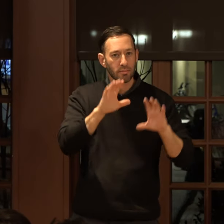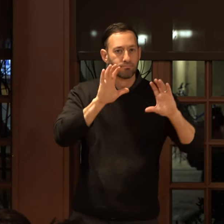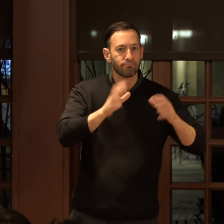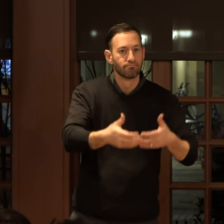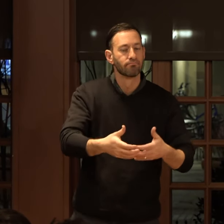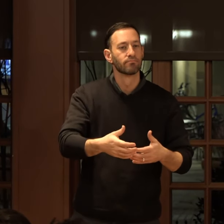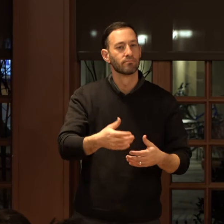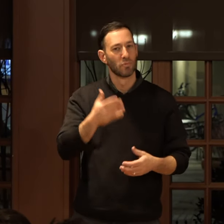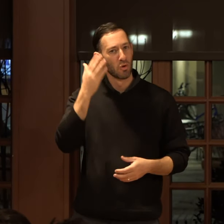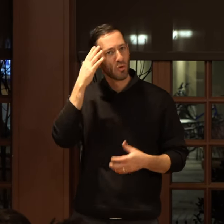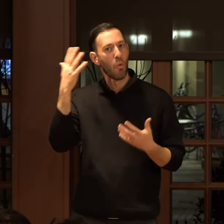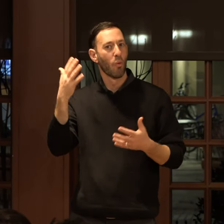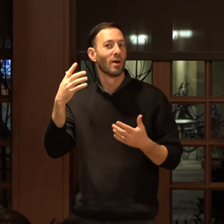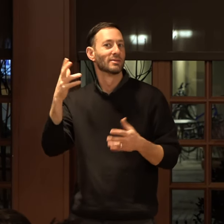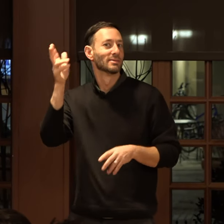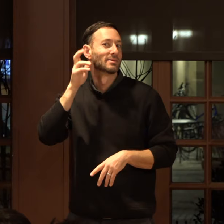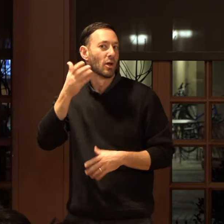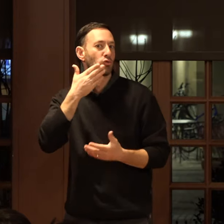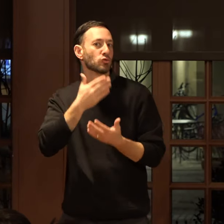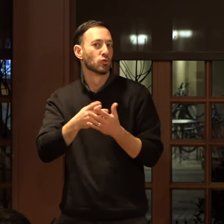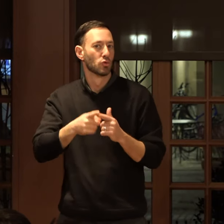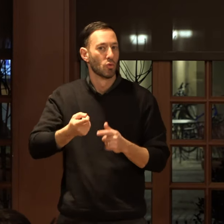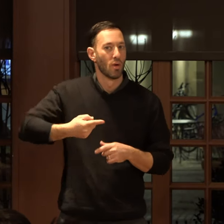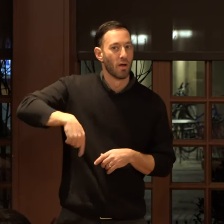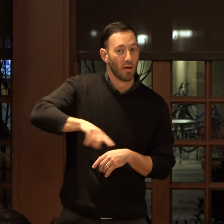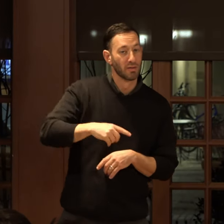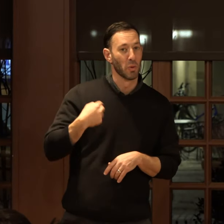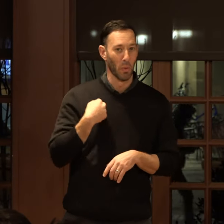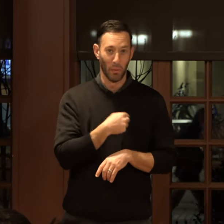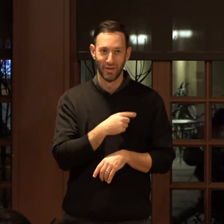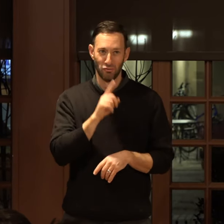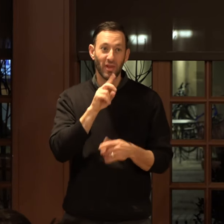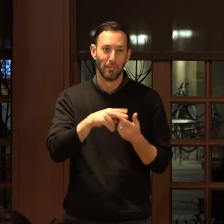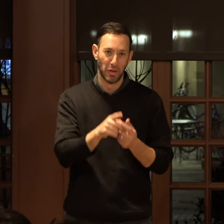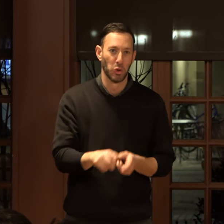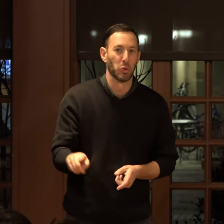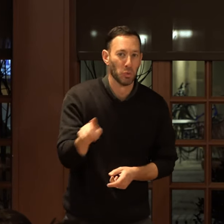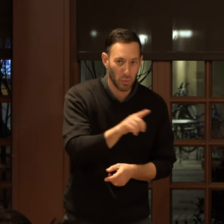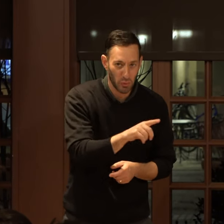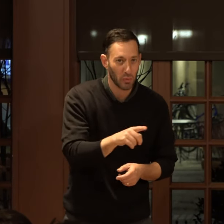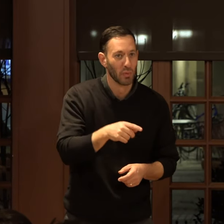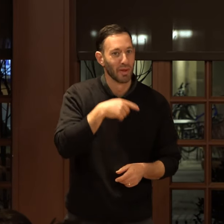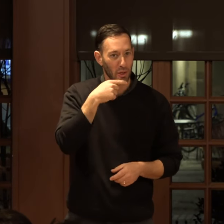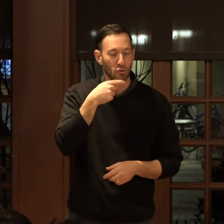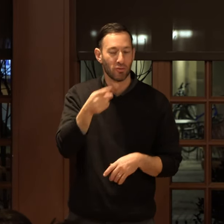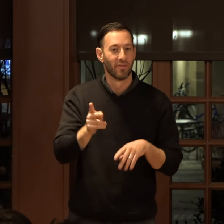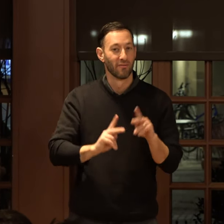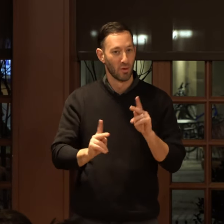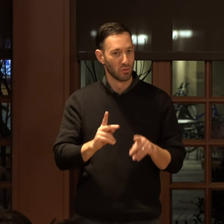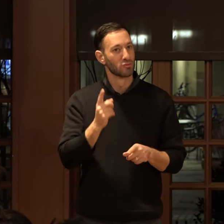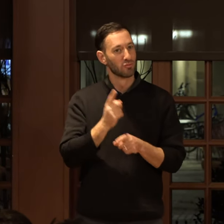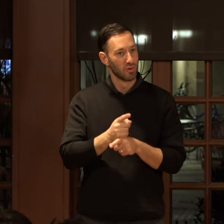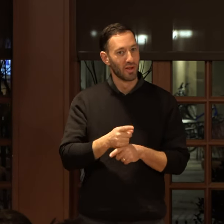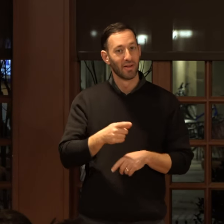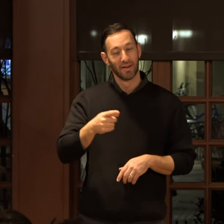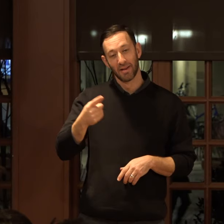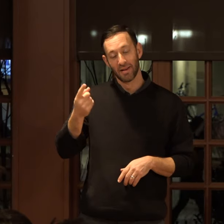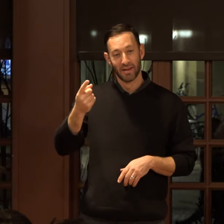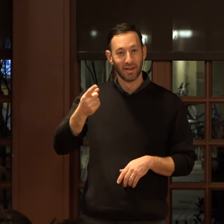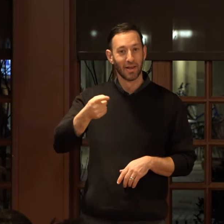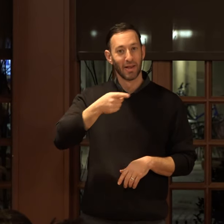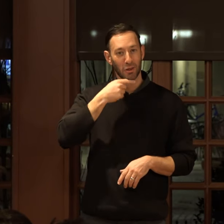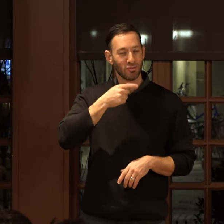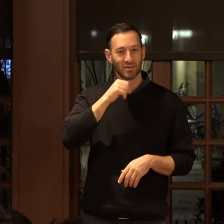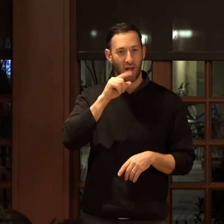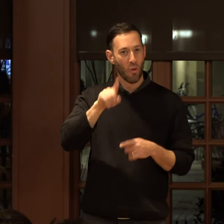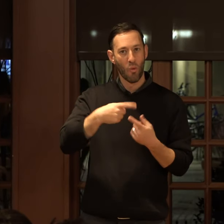know what it is that sounds good to us and when I say we, I really mean you, hearing folks, right? Hearings are, it's not